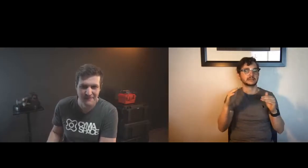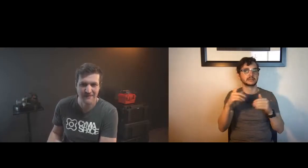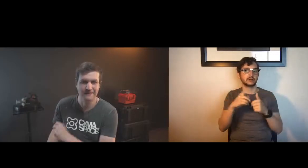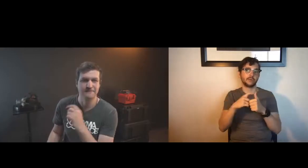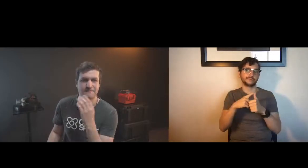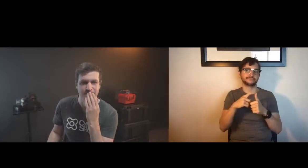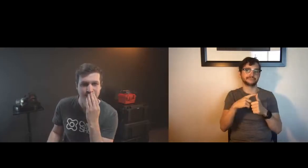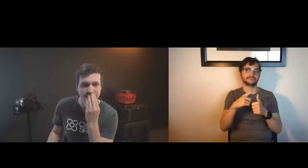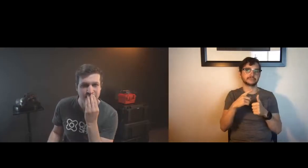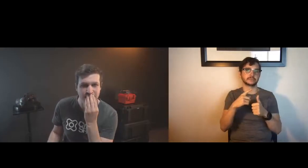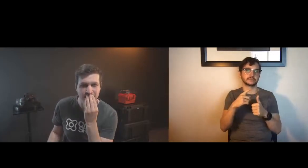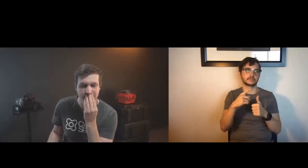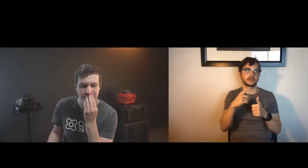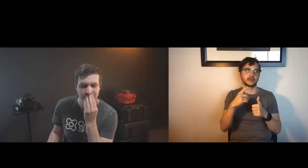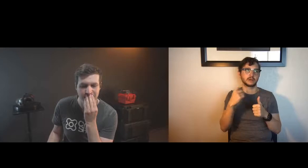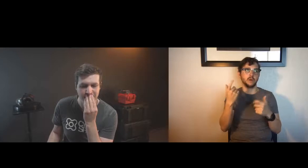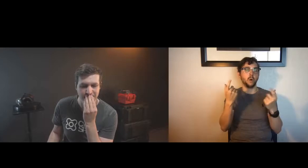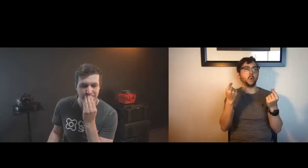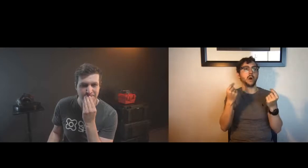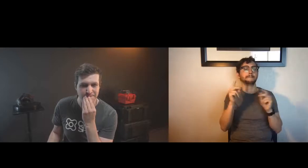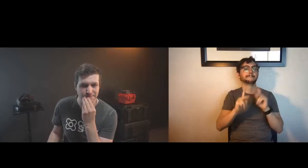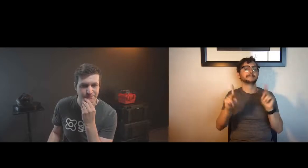part of the challenge is balancing